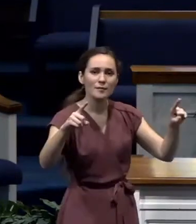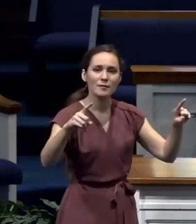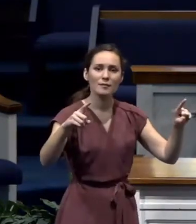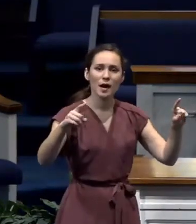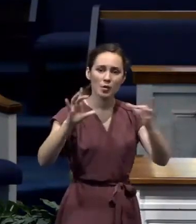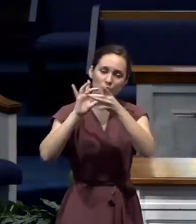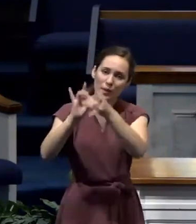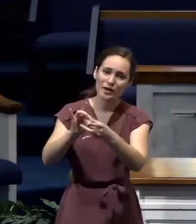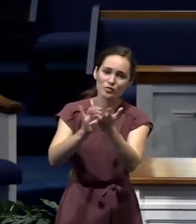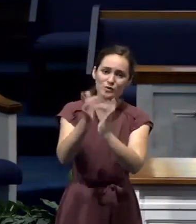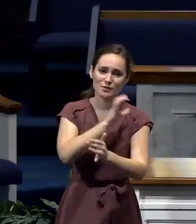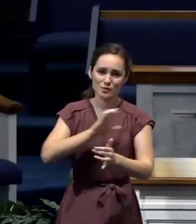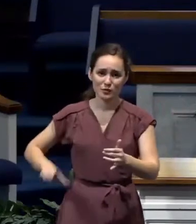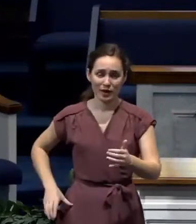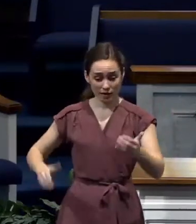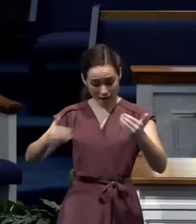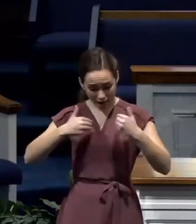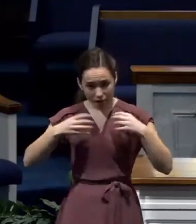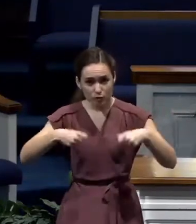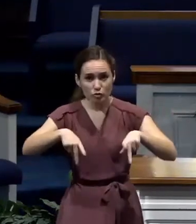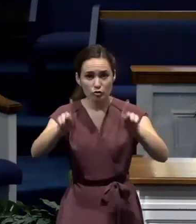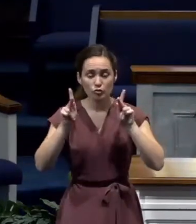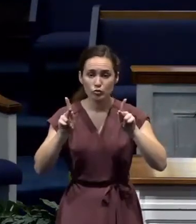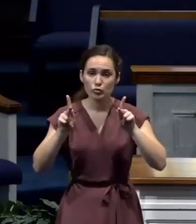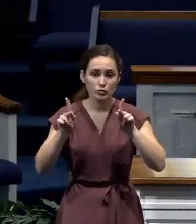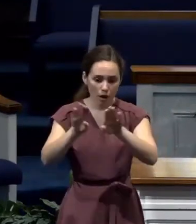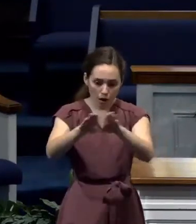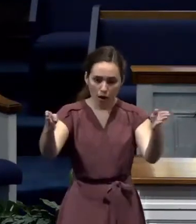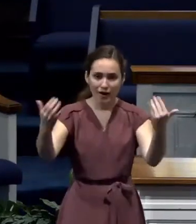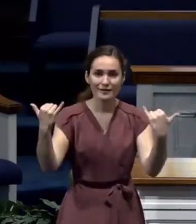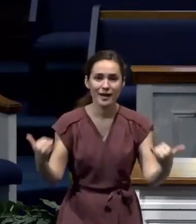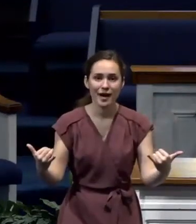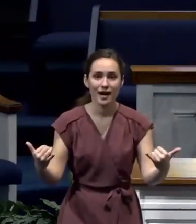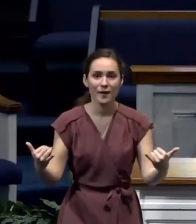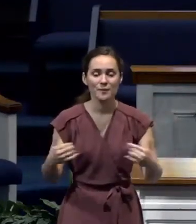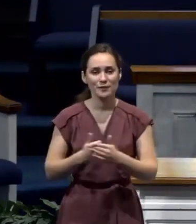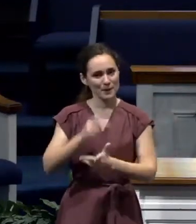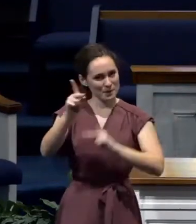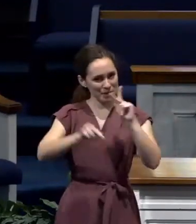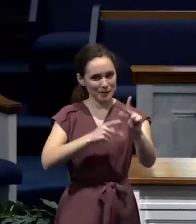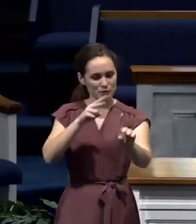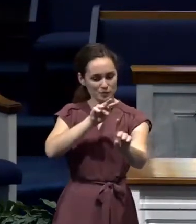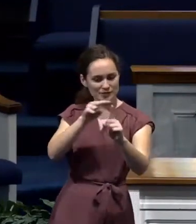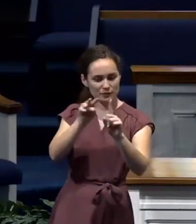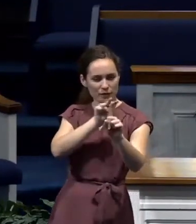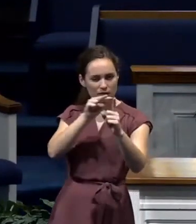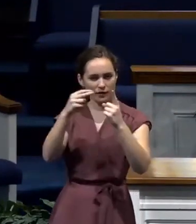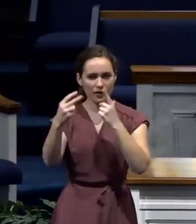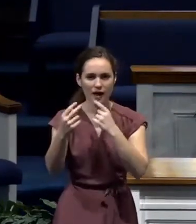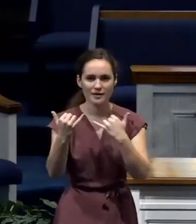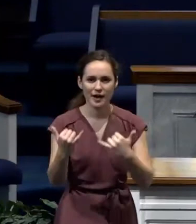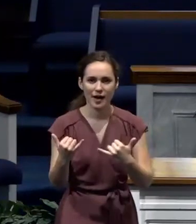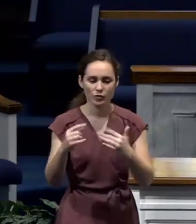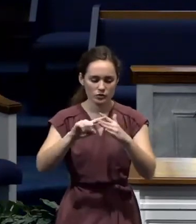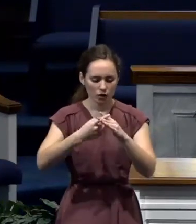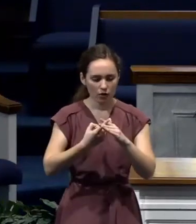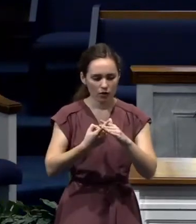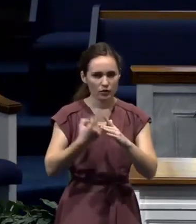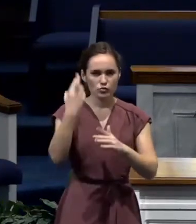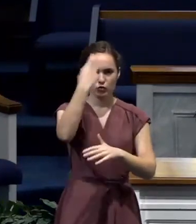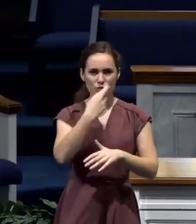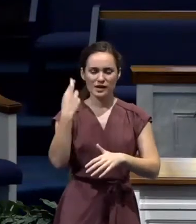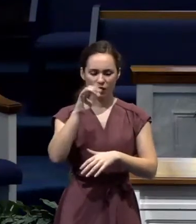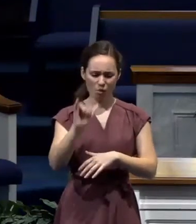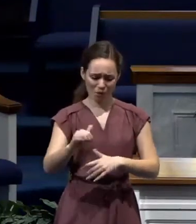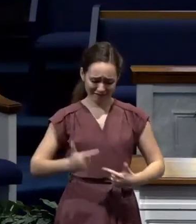Because again, I think this is causing people's perspective to change. People are beginning to see how fragile life is. We have a